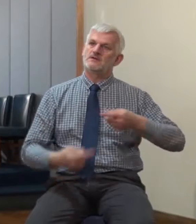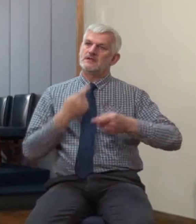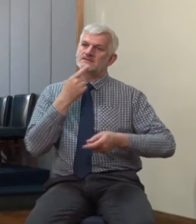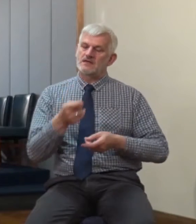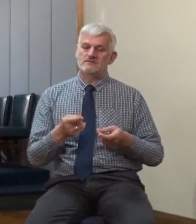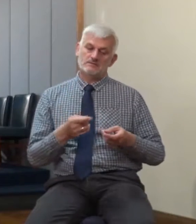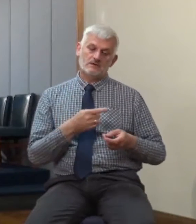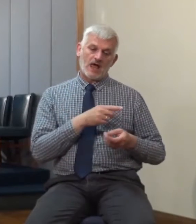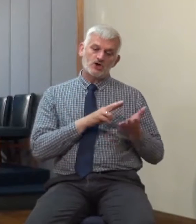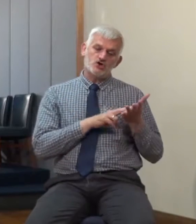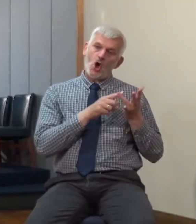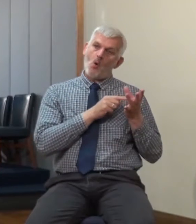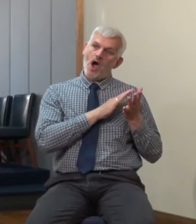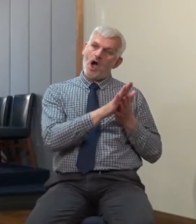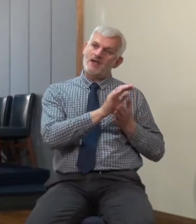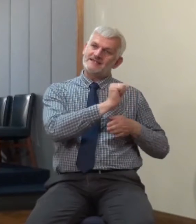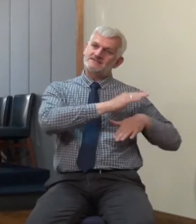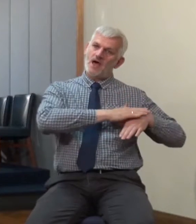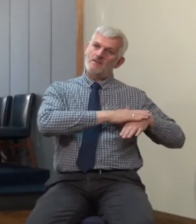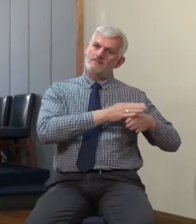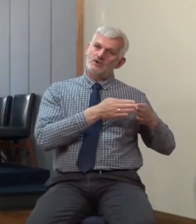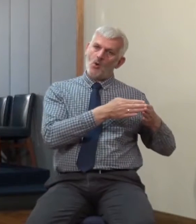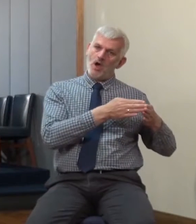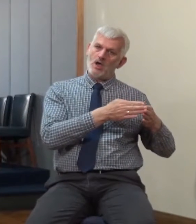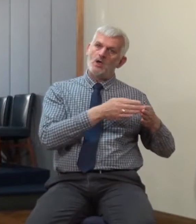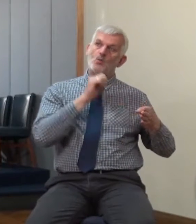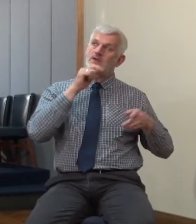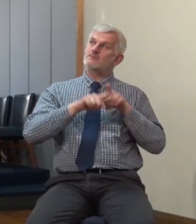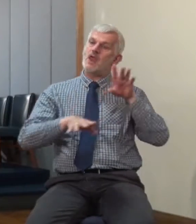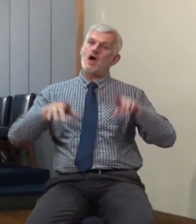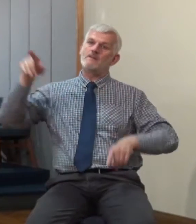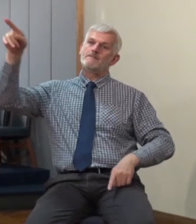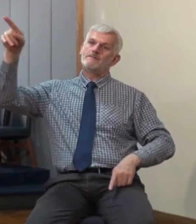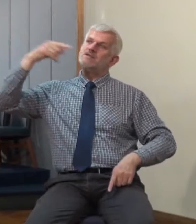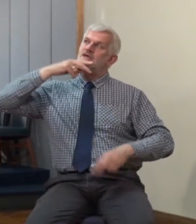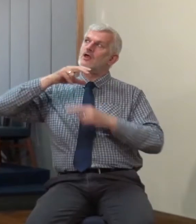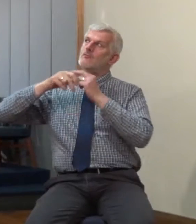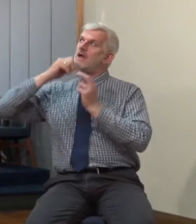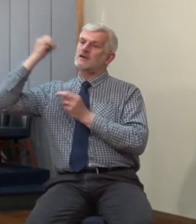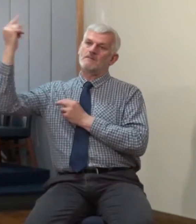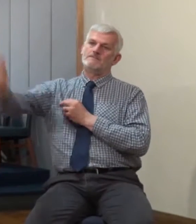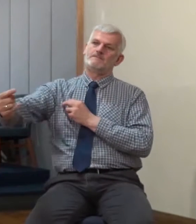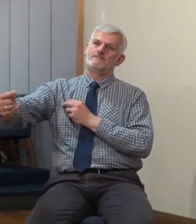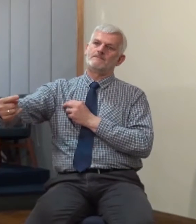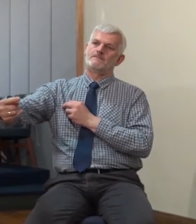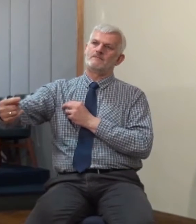also be the coming Son of Man. And so it is entirely unexpected by the